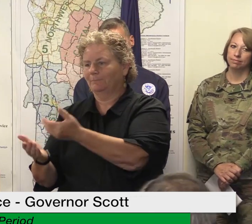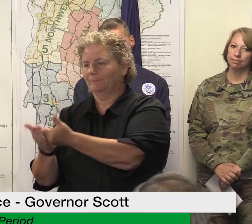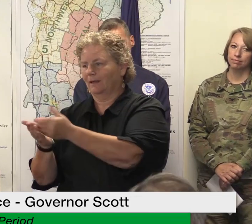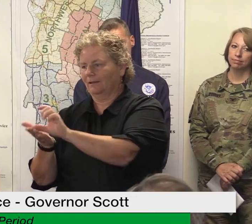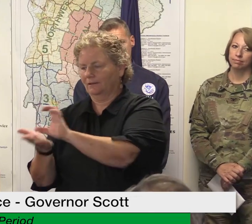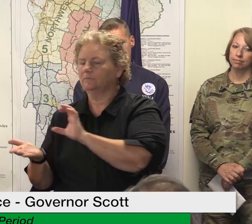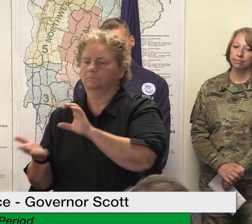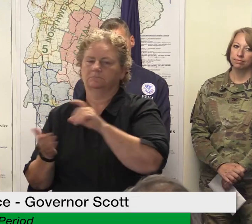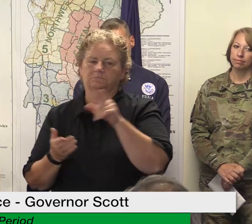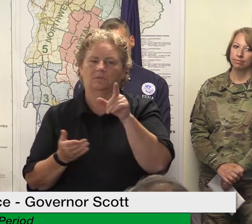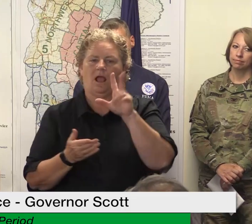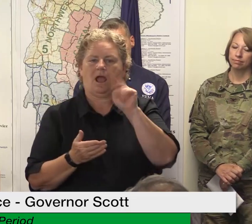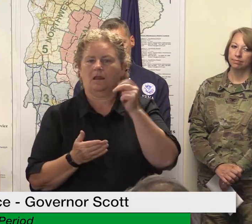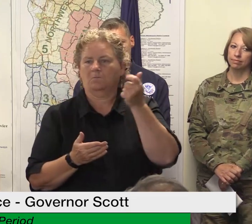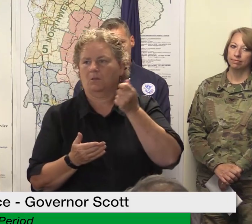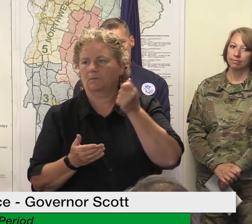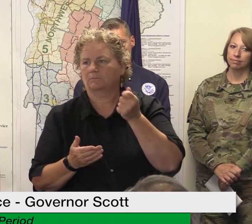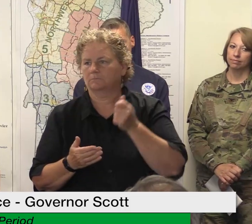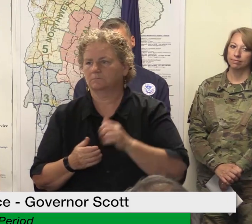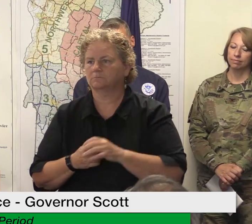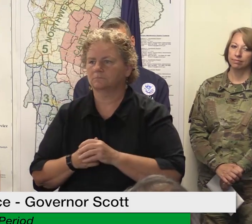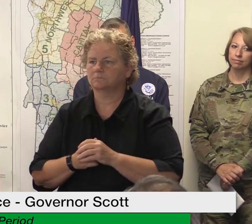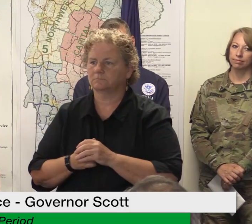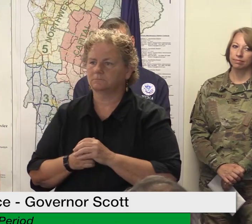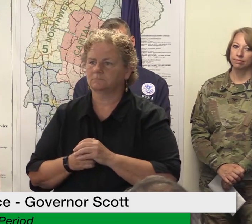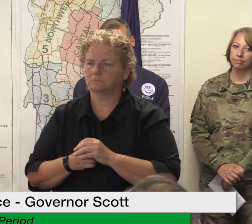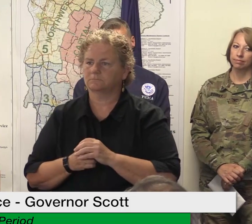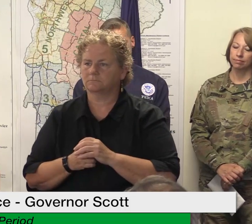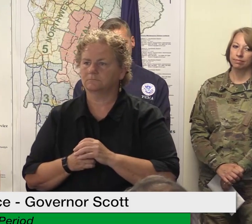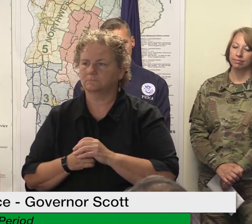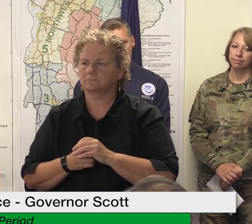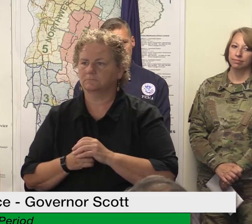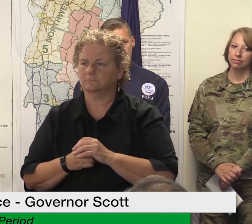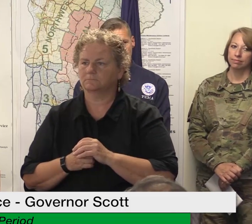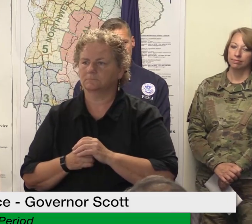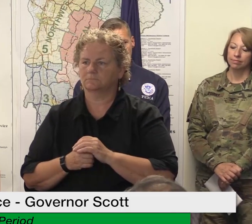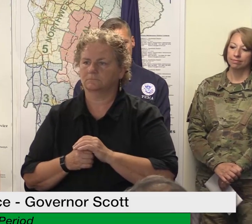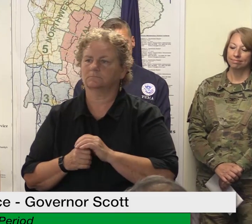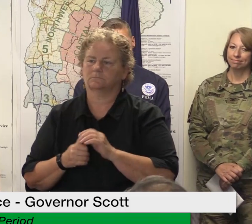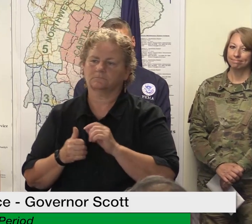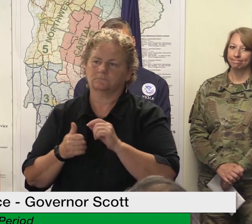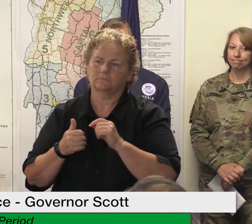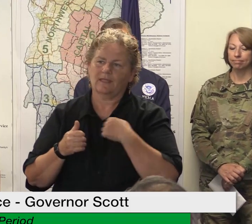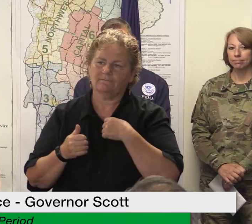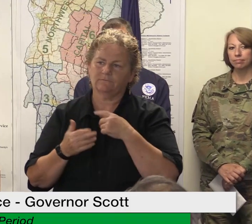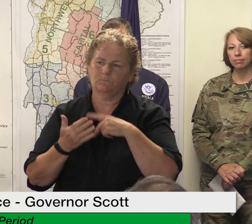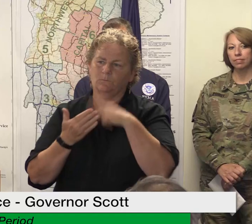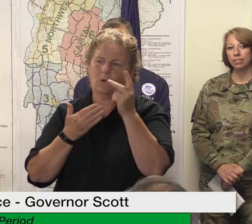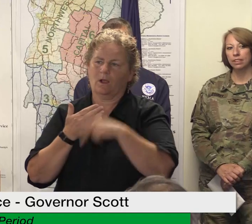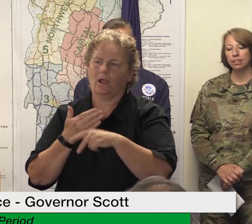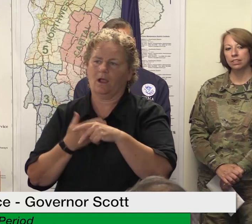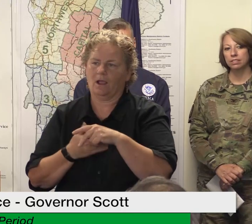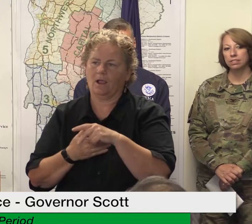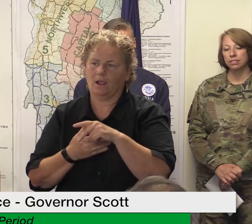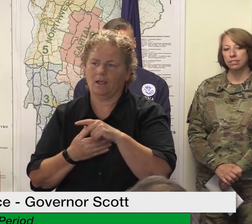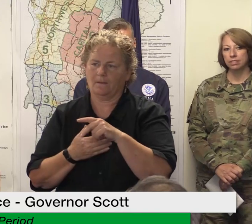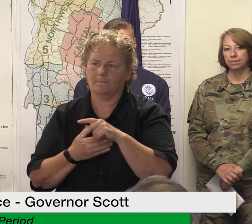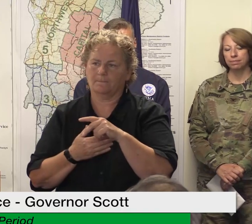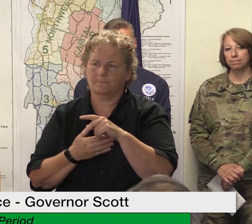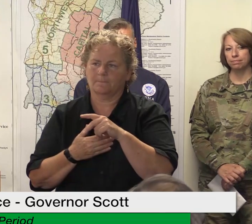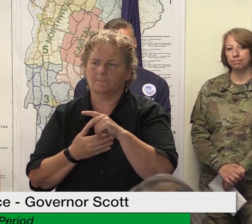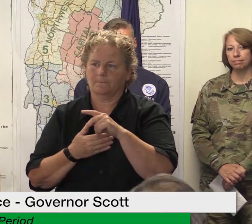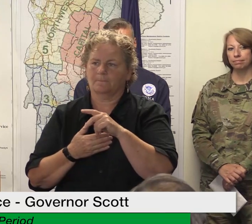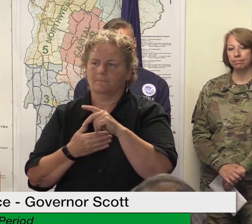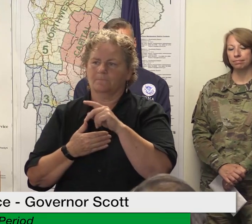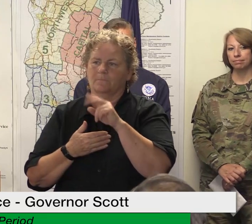insurance which they can do through our website they can also do it by calling our unemployment assistance call center but there is an online application